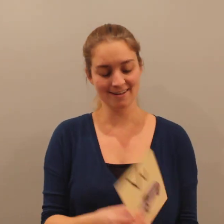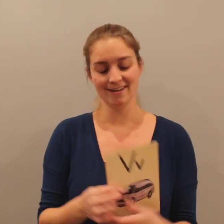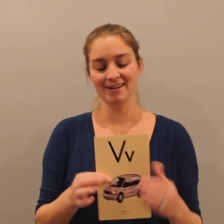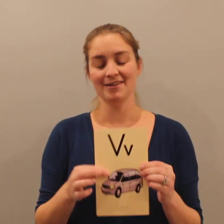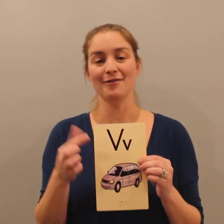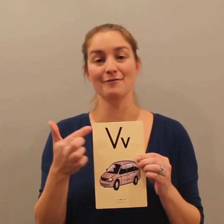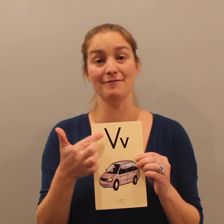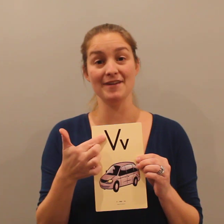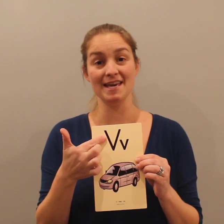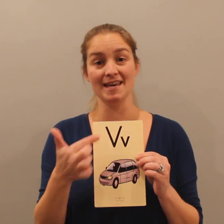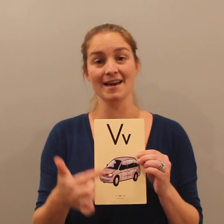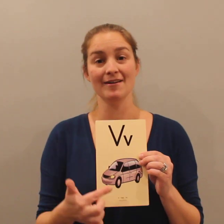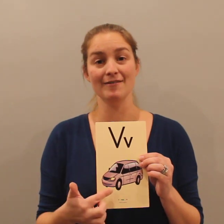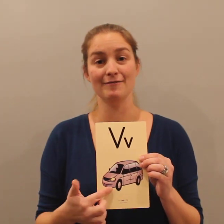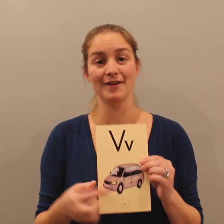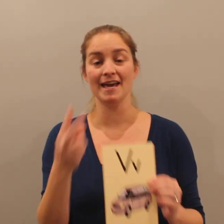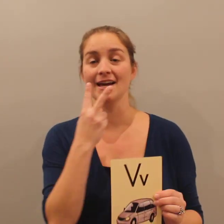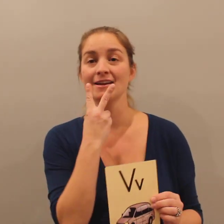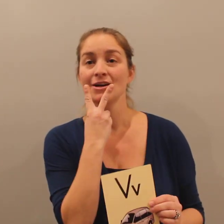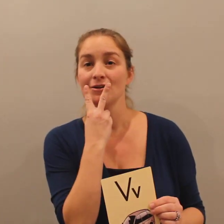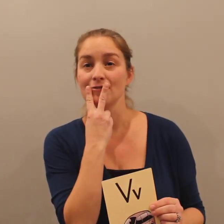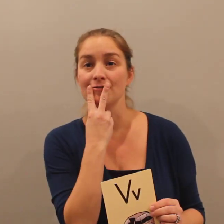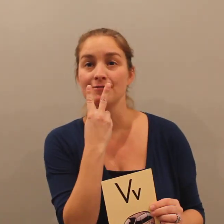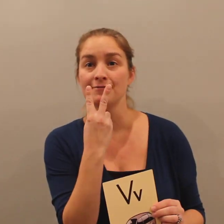V, van, v.